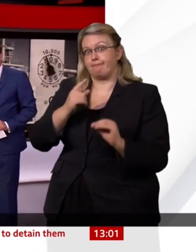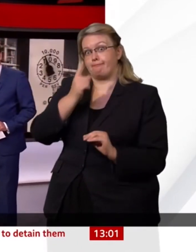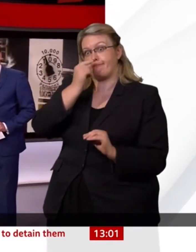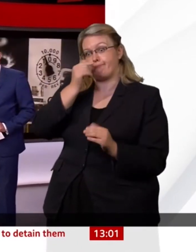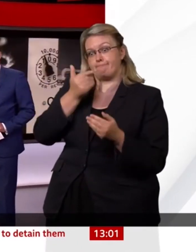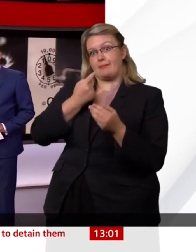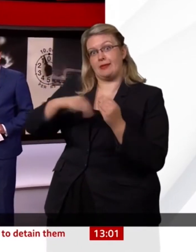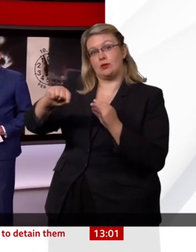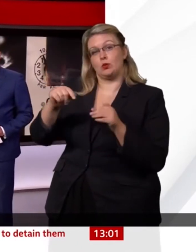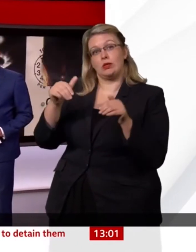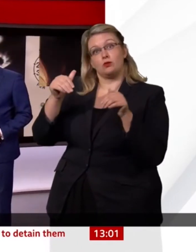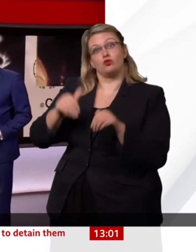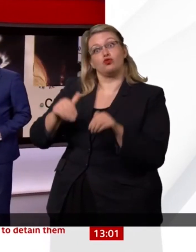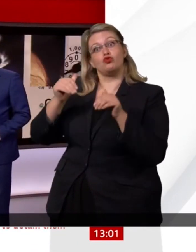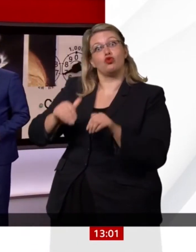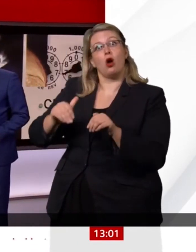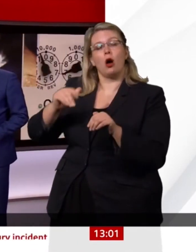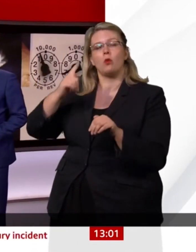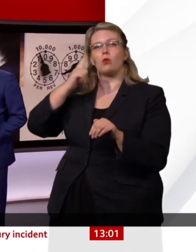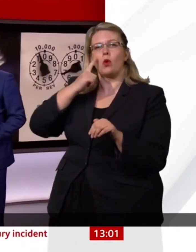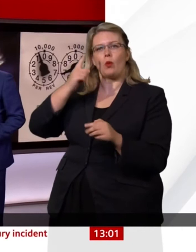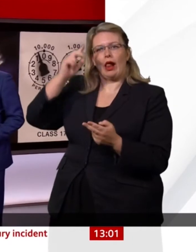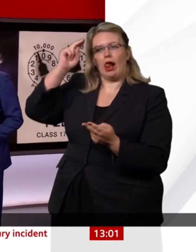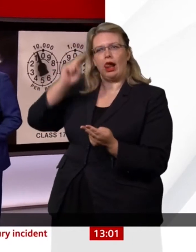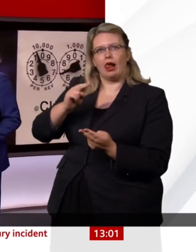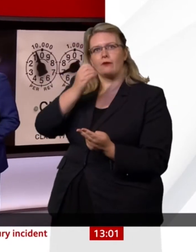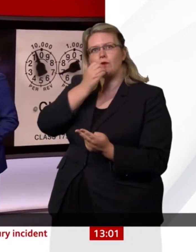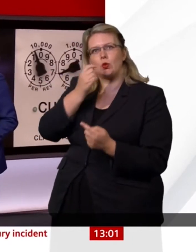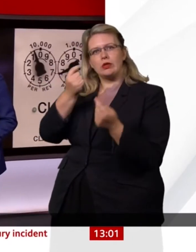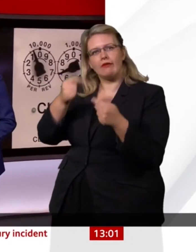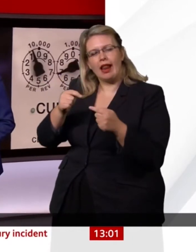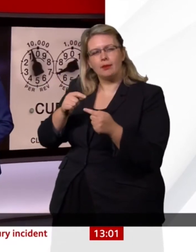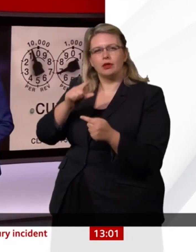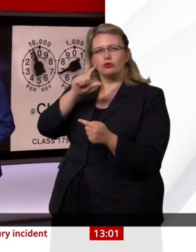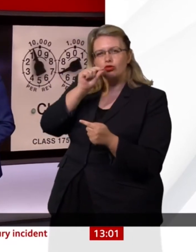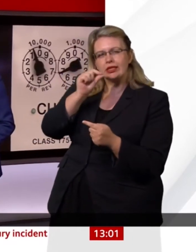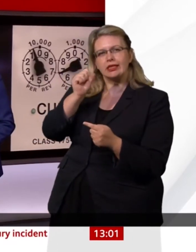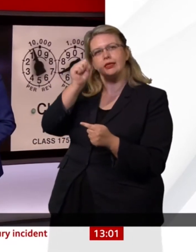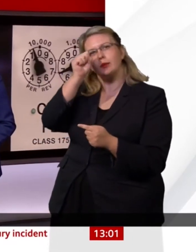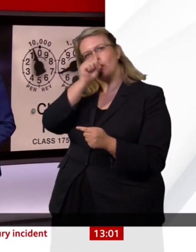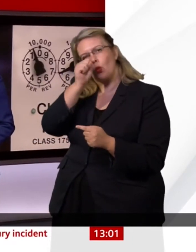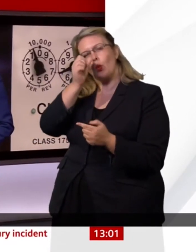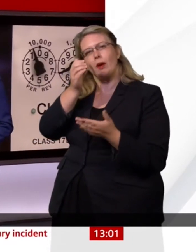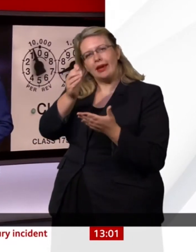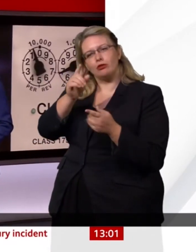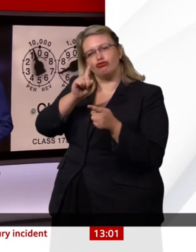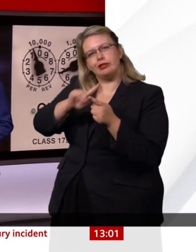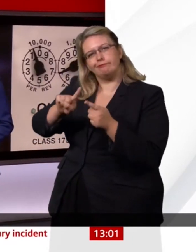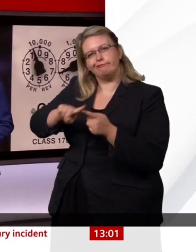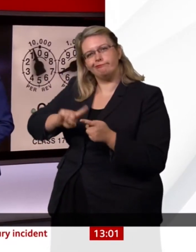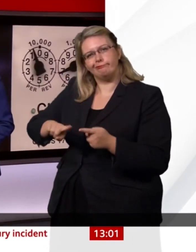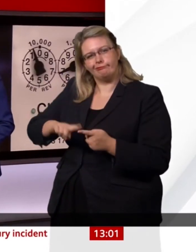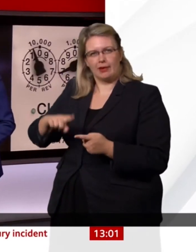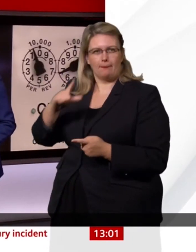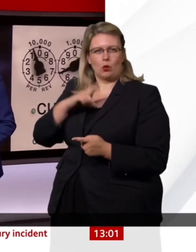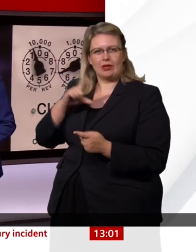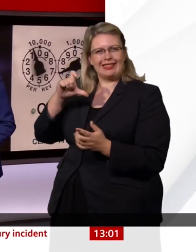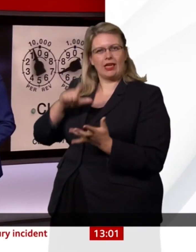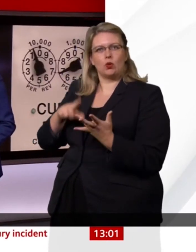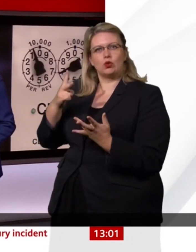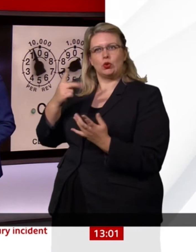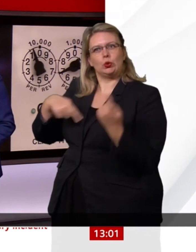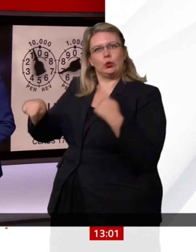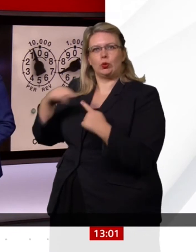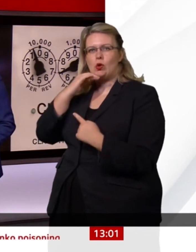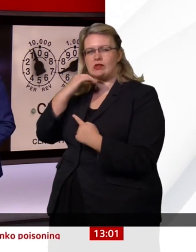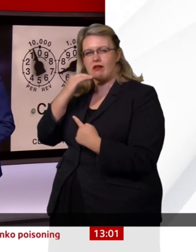bakery products within days as a result of the crisis in the supply of carbon dioxide. The food and drinks industry are calling for urgent action